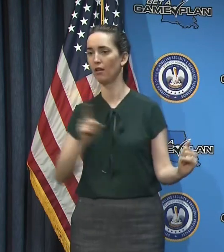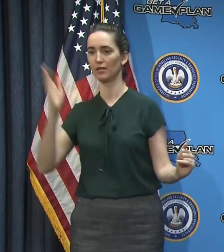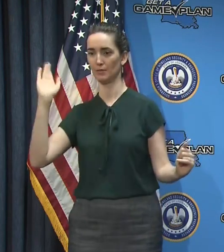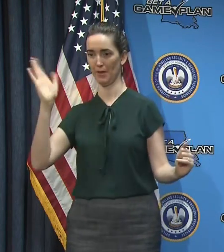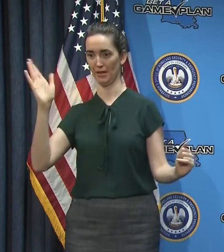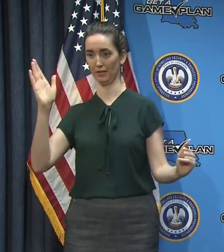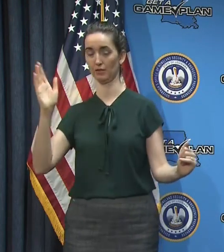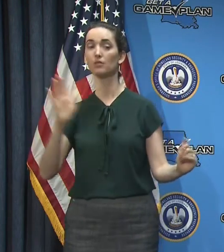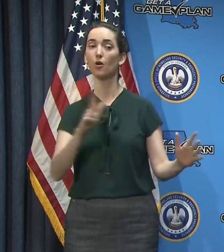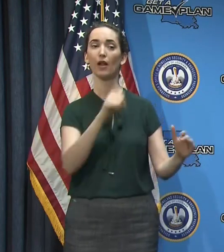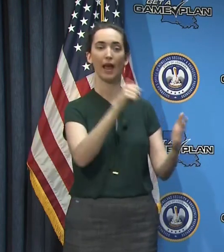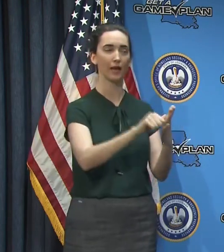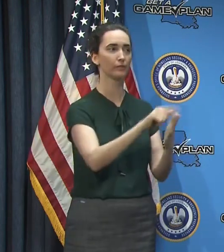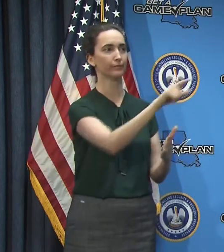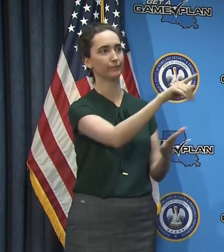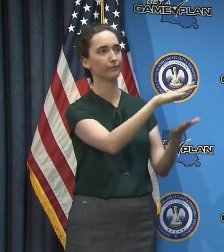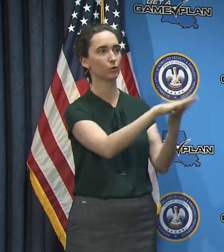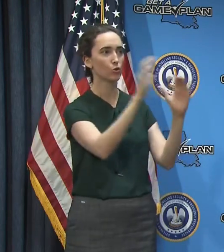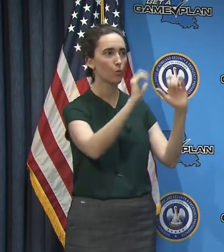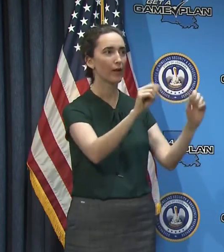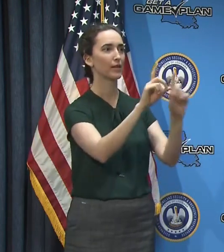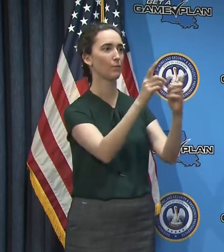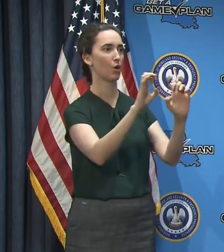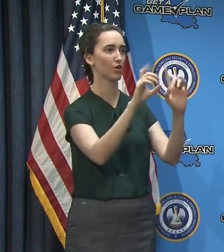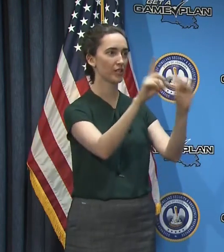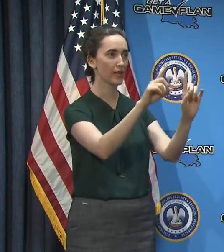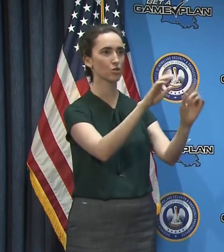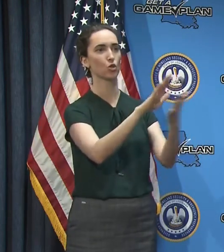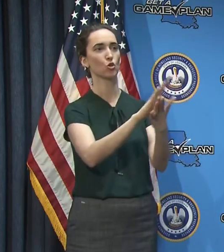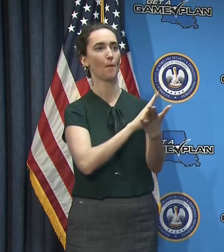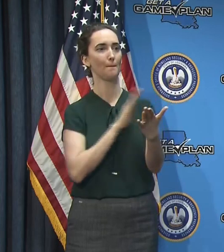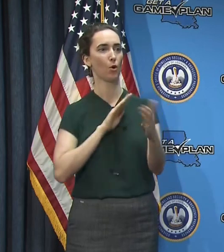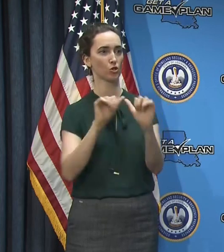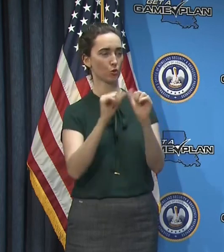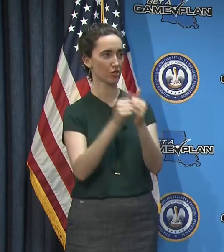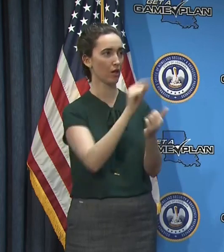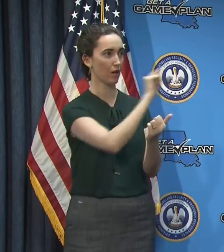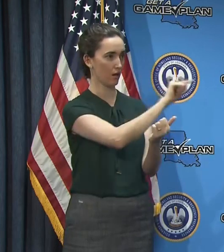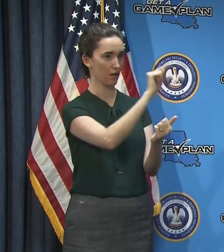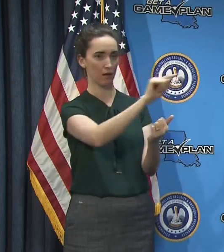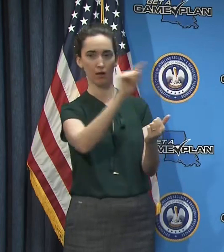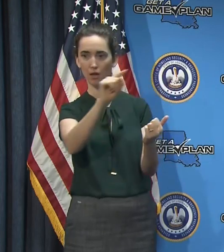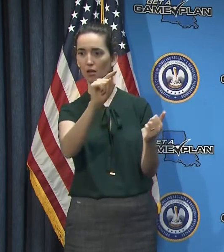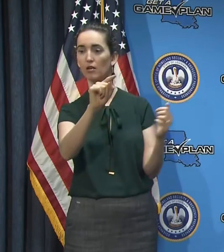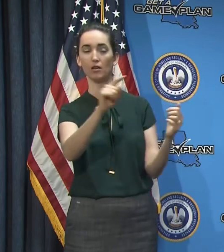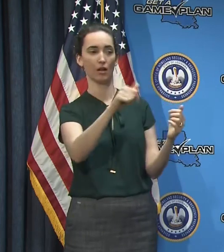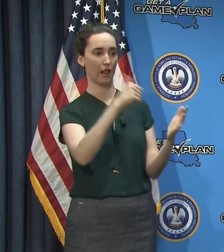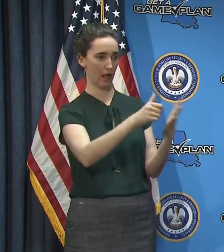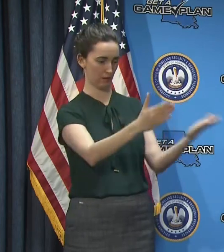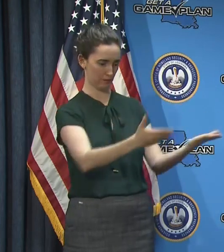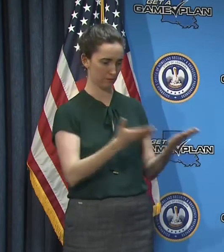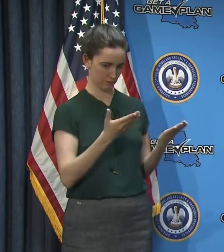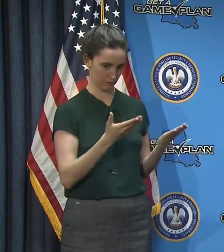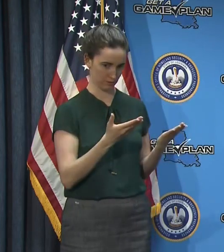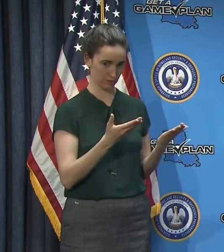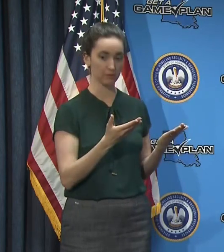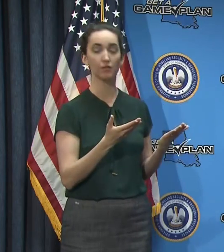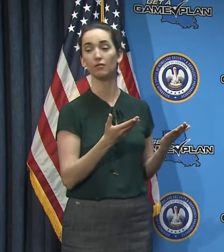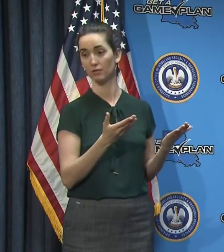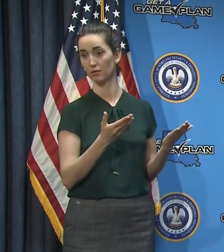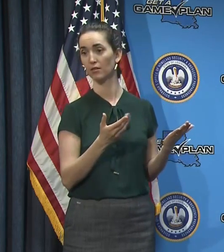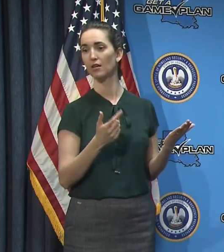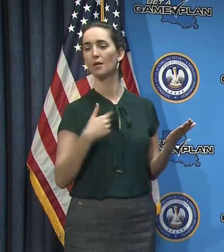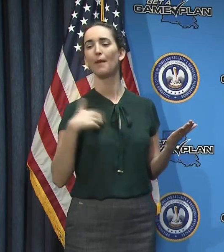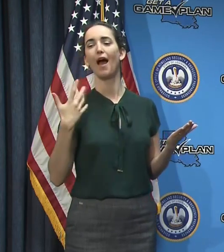education, school superintendents and the school board association. Uh, and I anticipated getting the